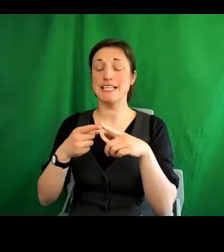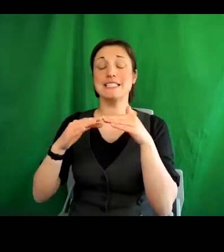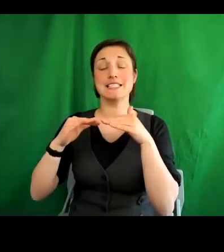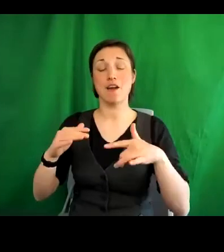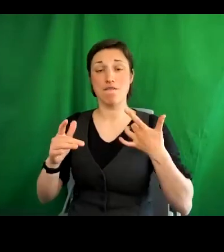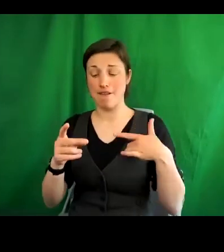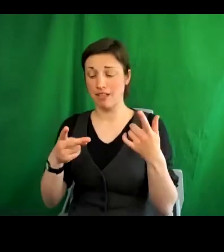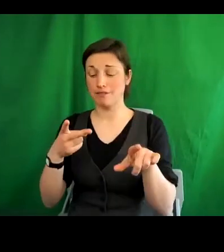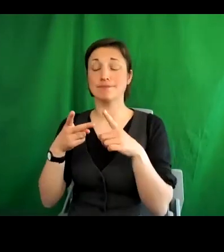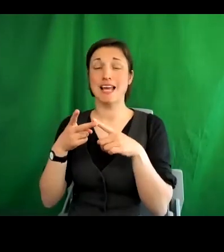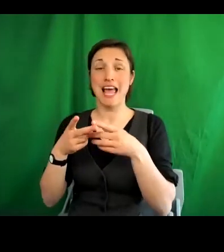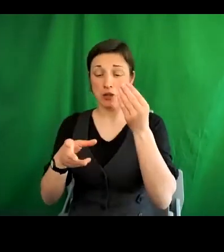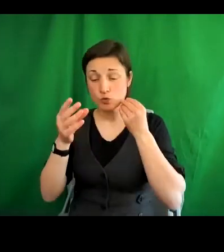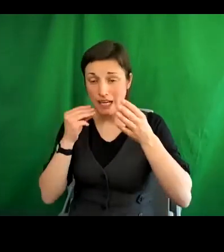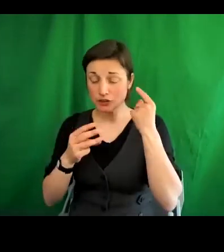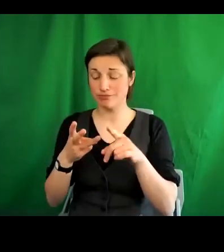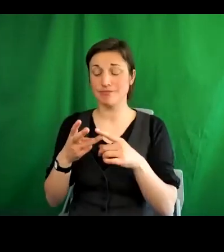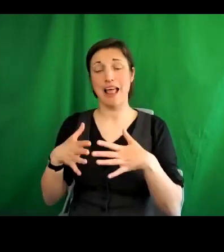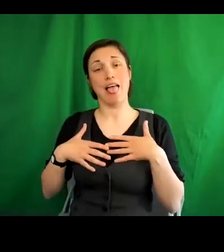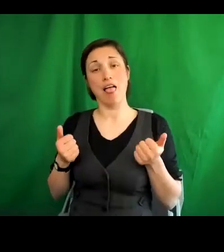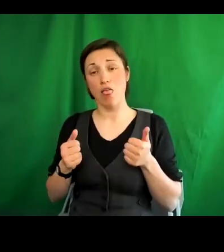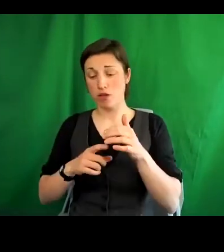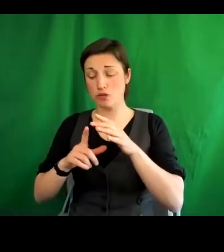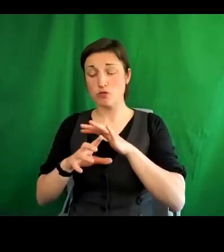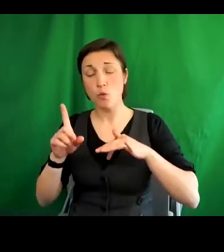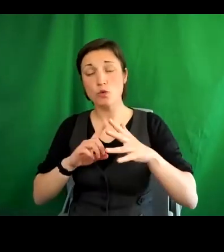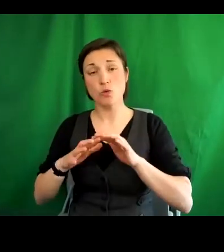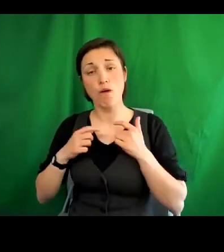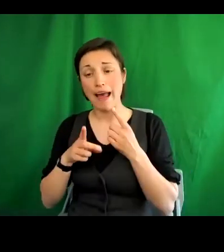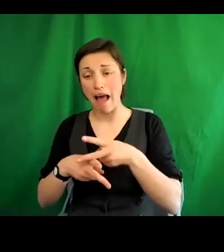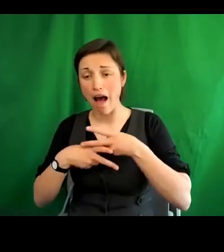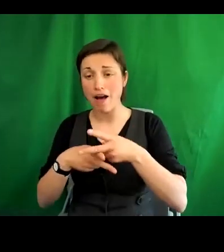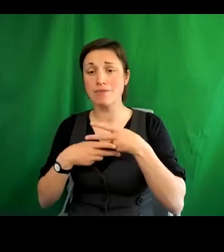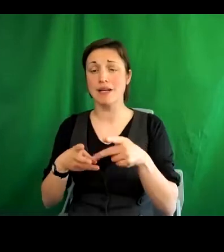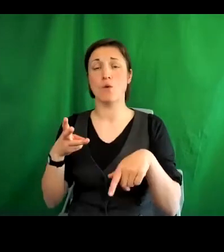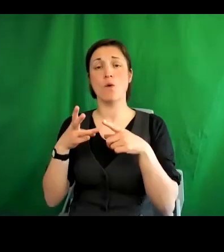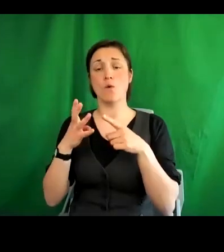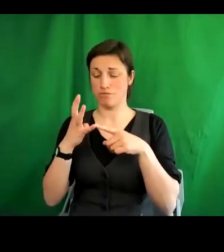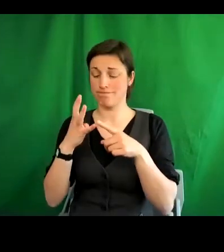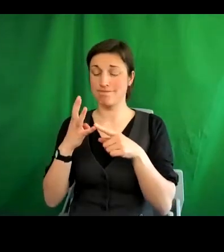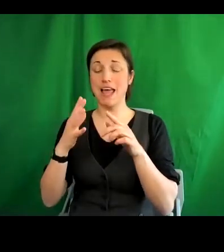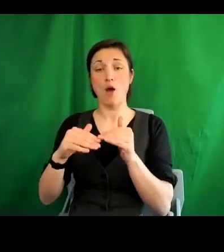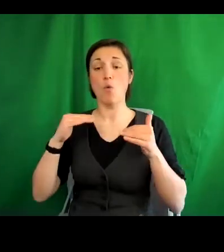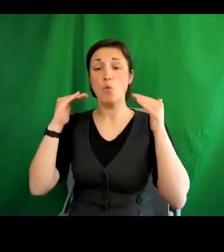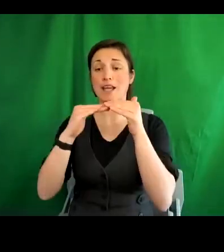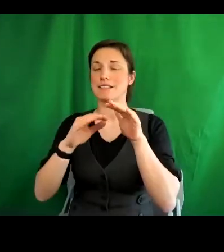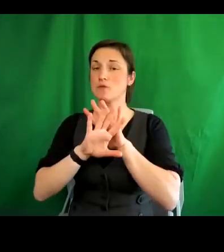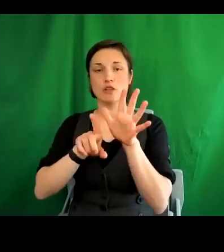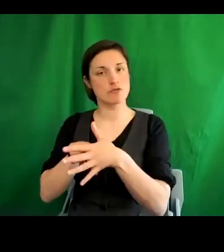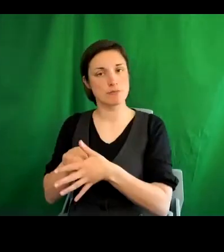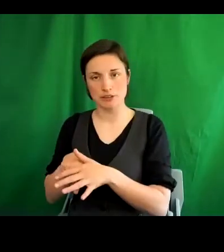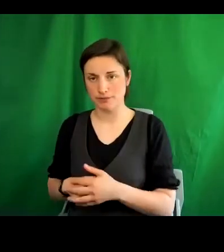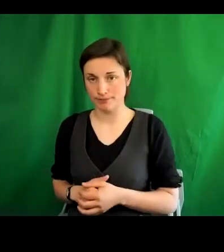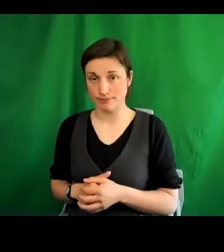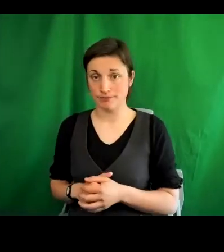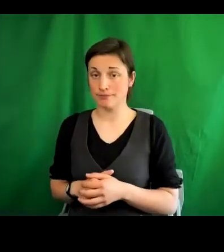to health and social care and to equality and non-discrimination. And eventually we, or rather the Lord Mayor